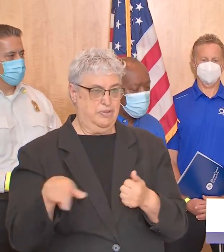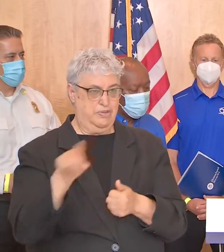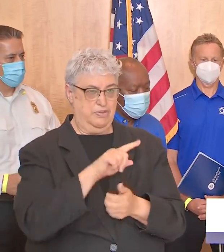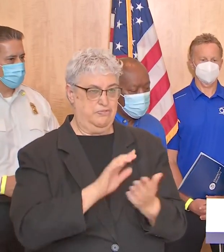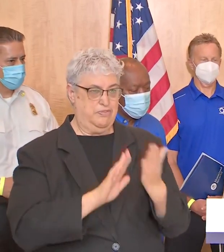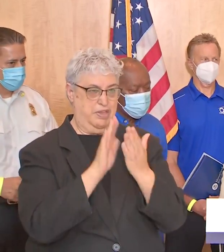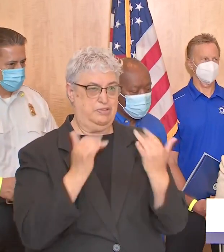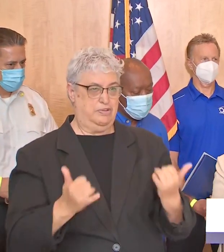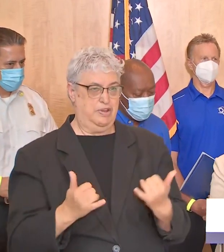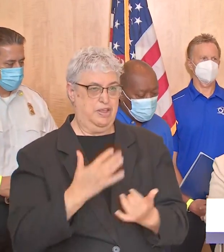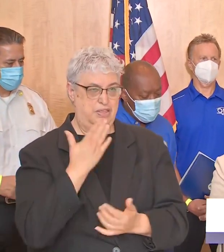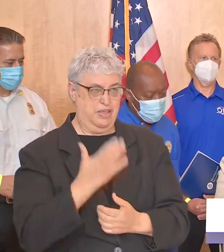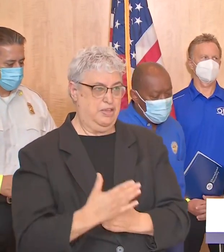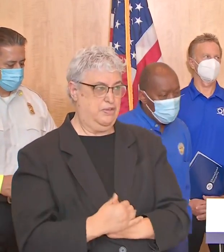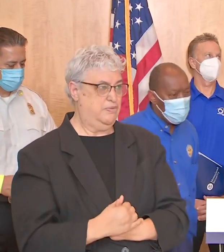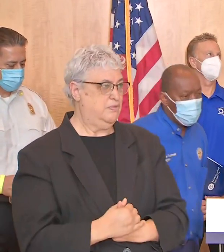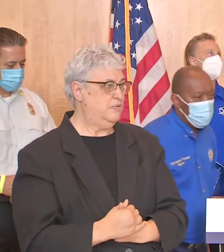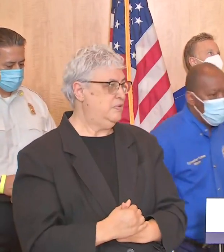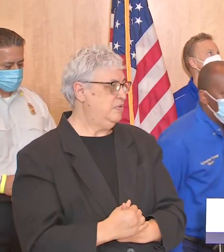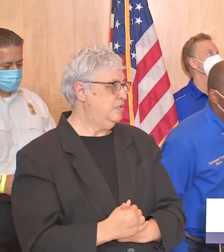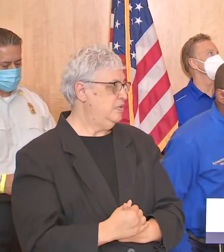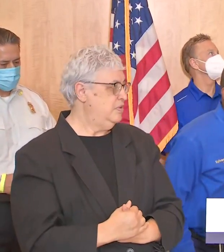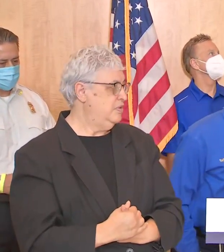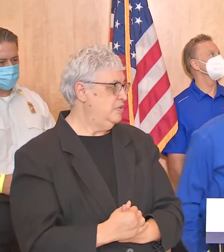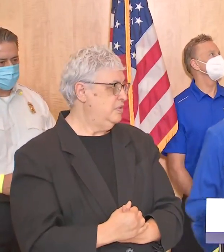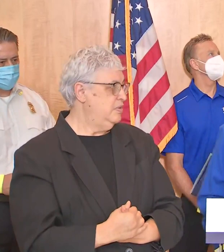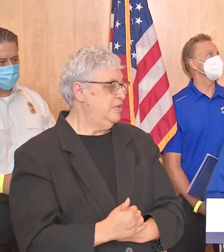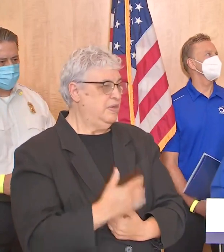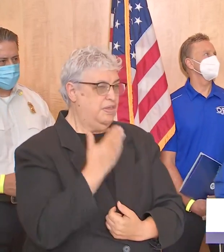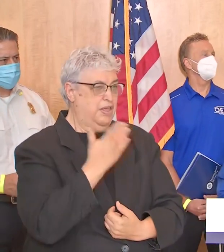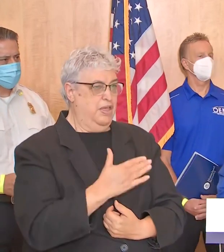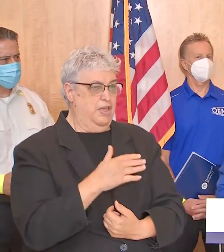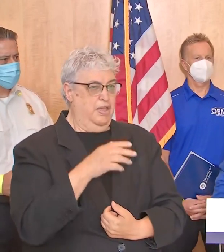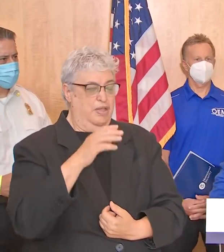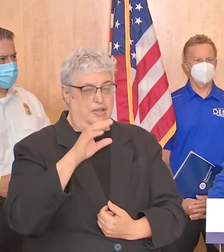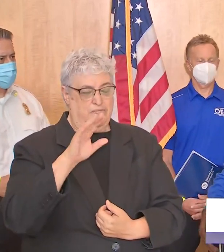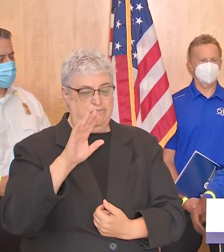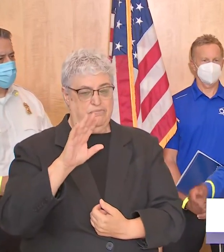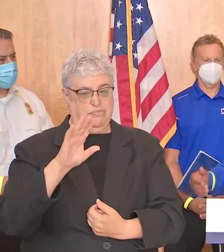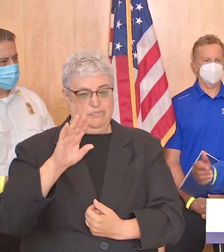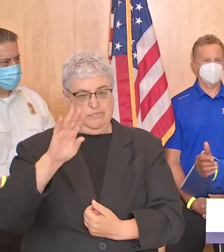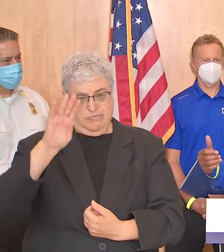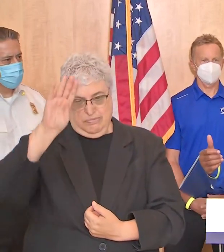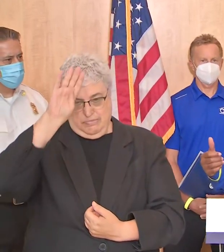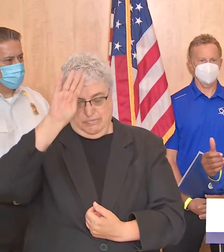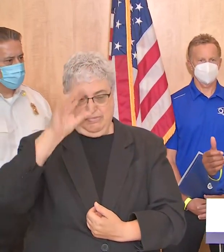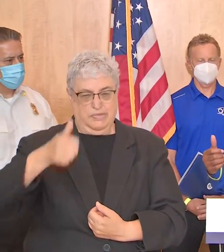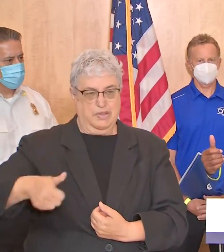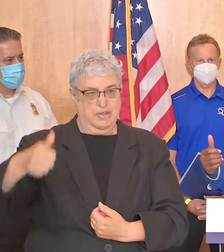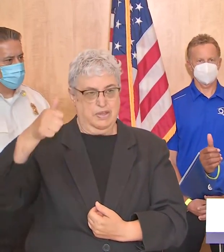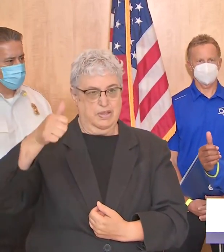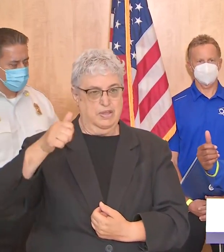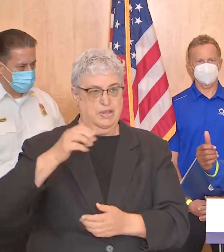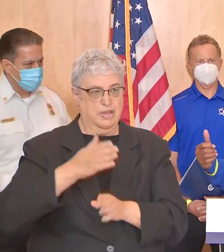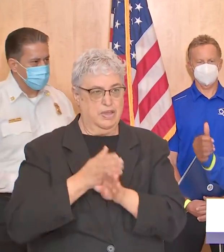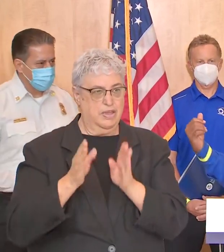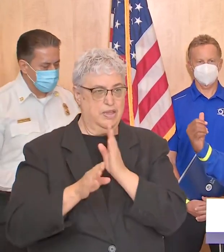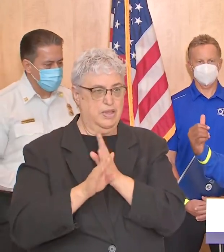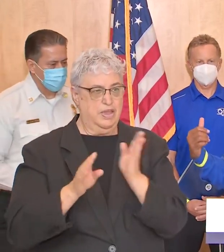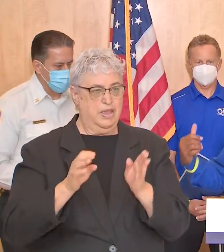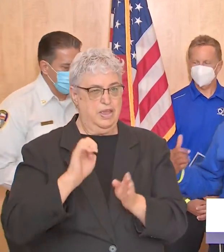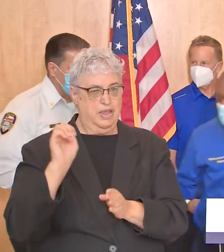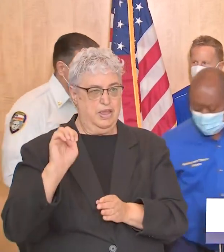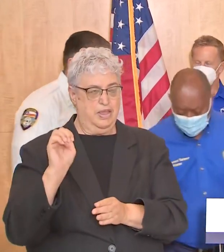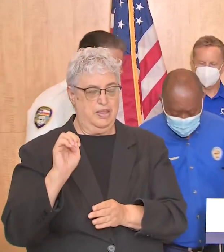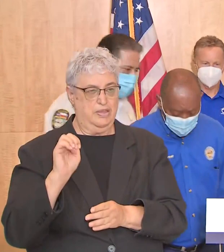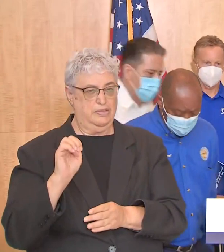face uh today thank you thank you congresswoman and chief penya reminding me we've already provided some assistance to our neighbors to the to the east